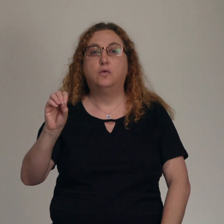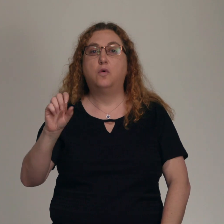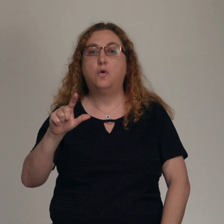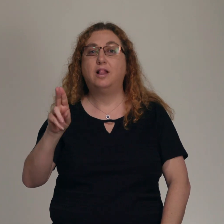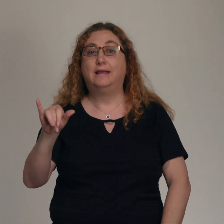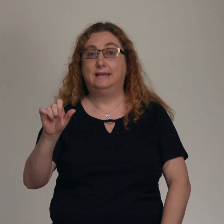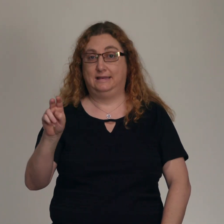it.